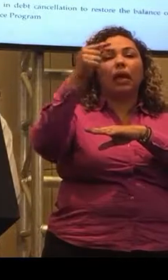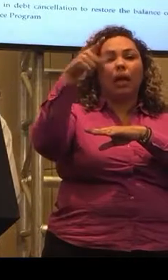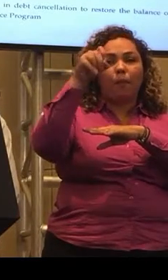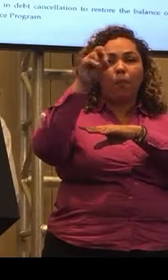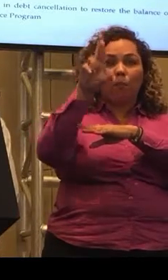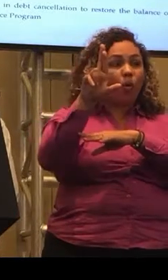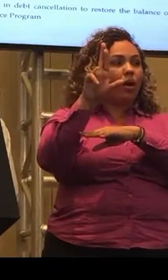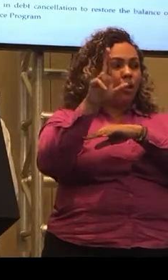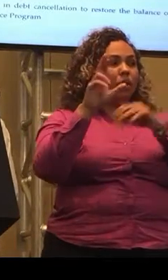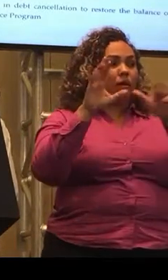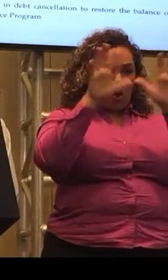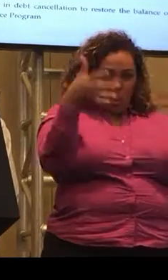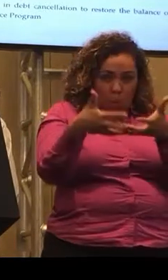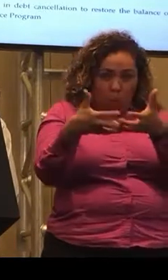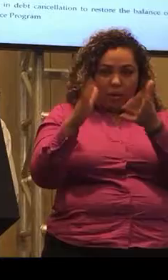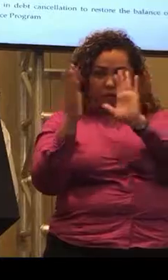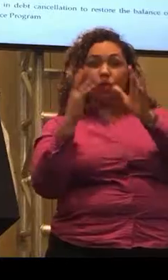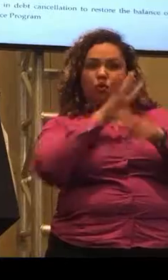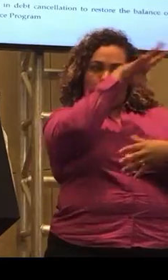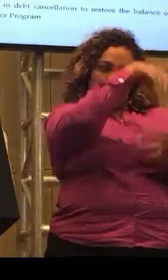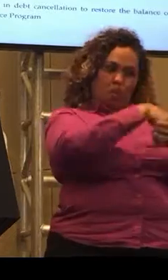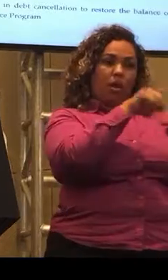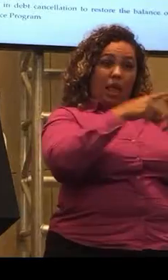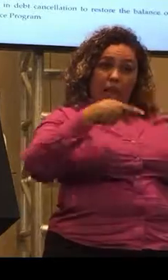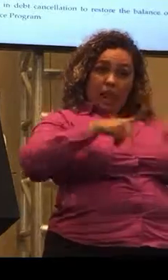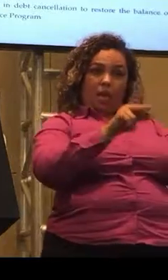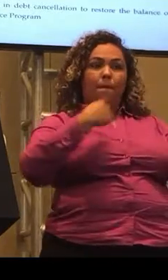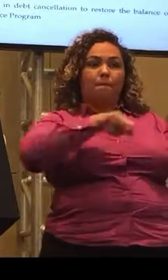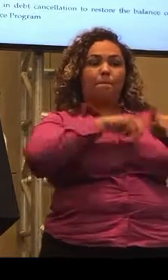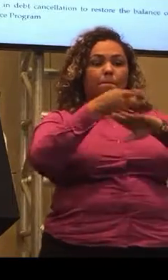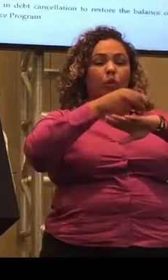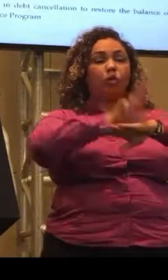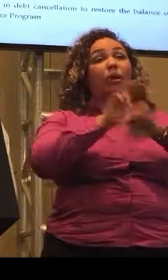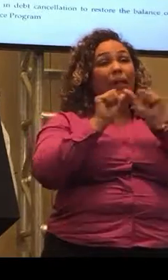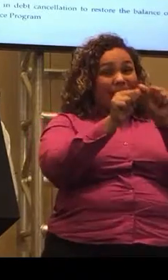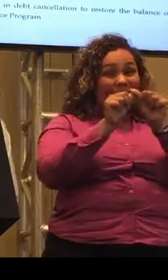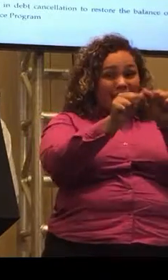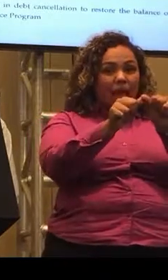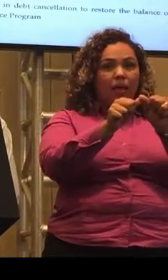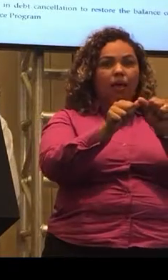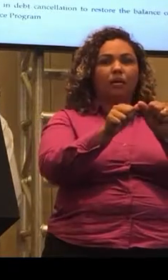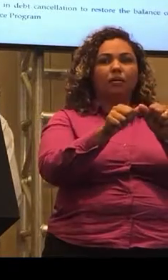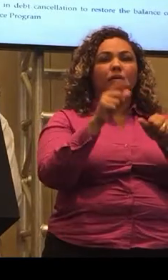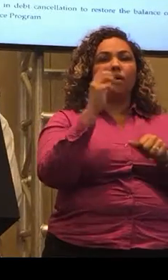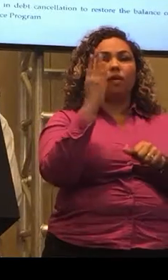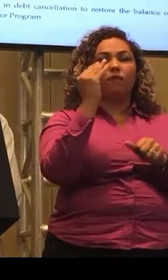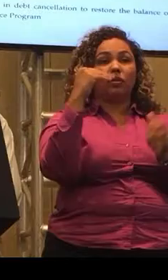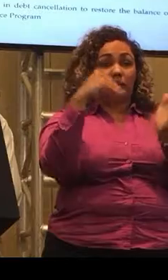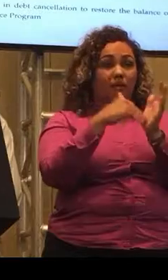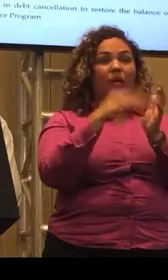We should be included in a package that allows Puerto Rico to maintain the current industry, more than 14